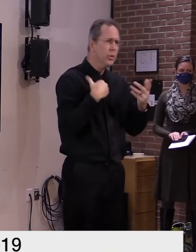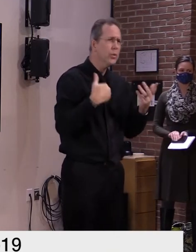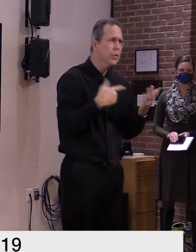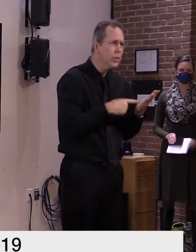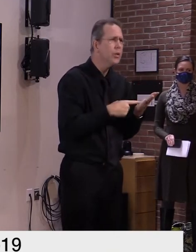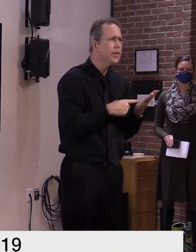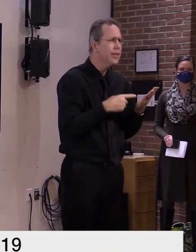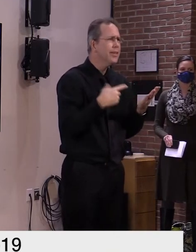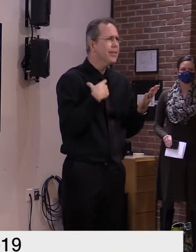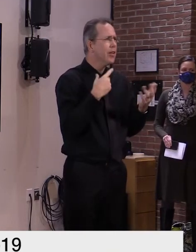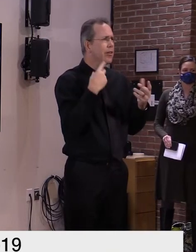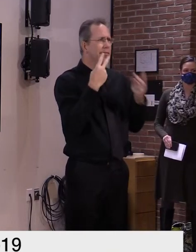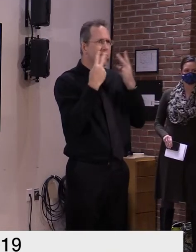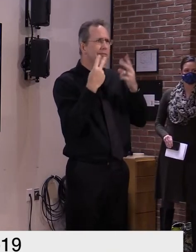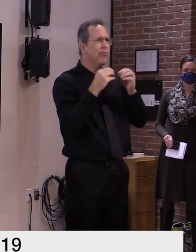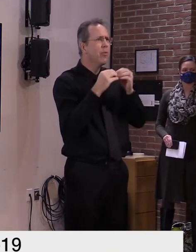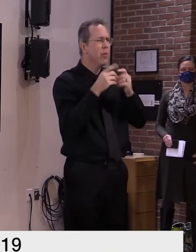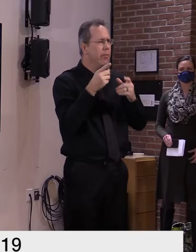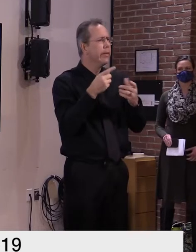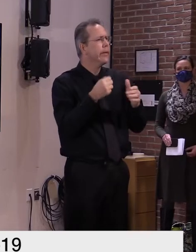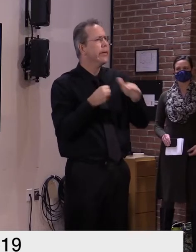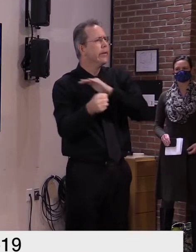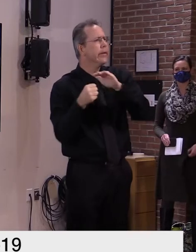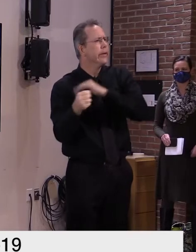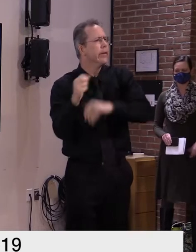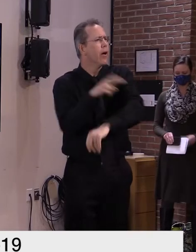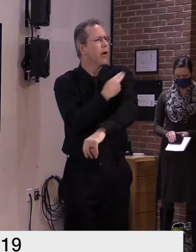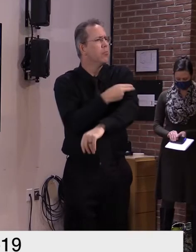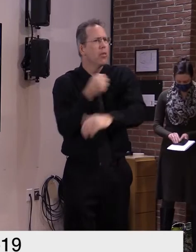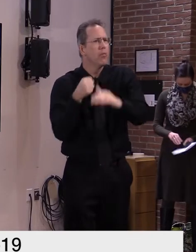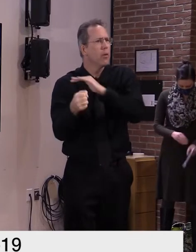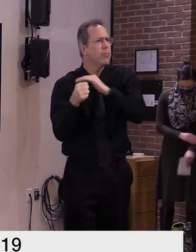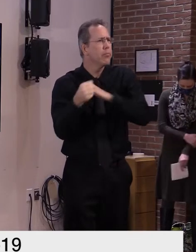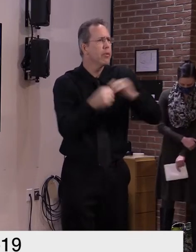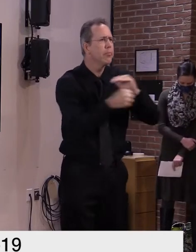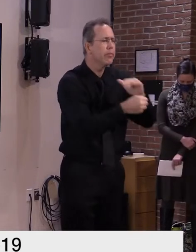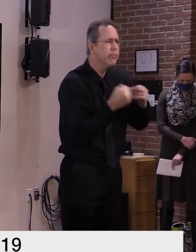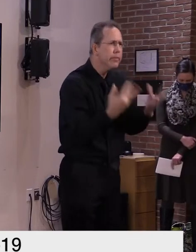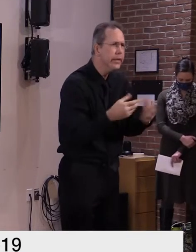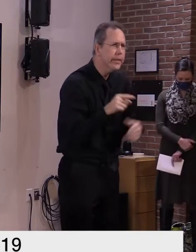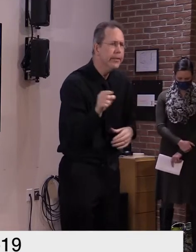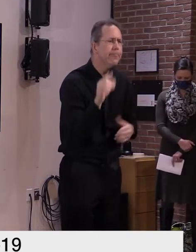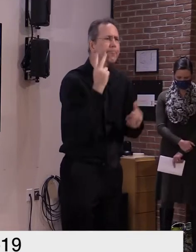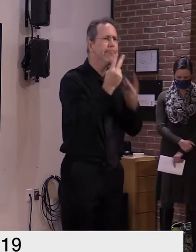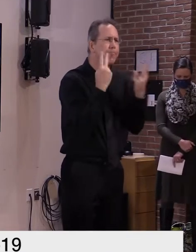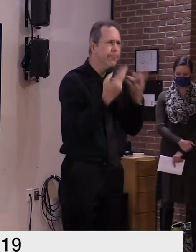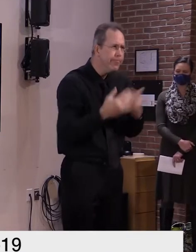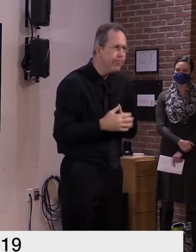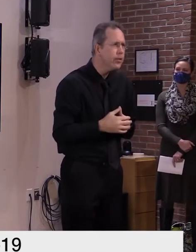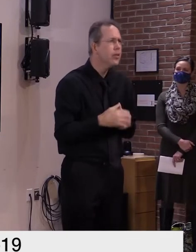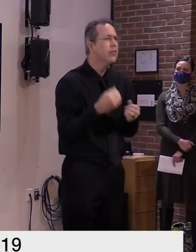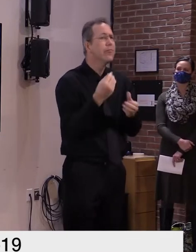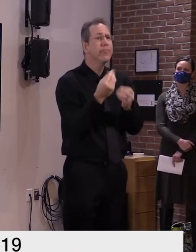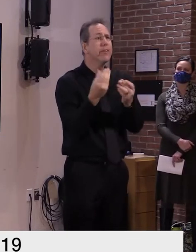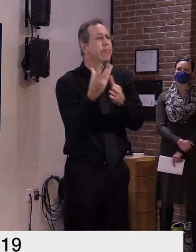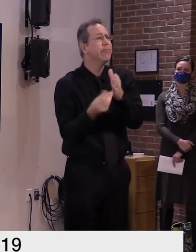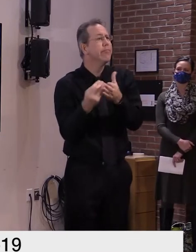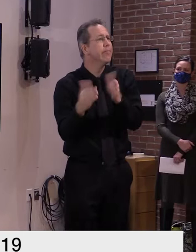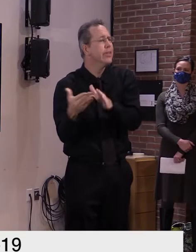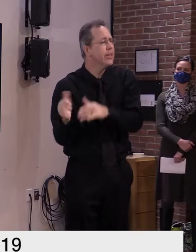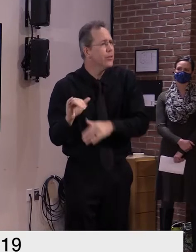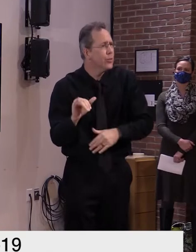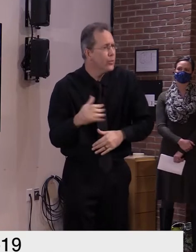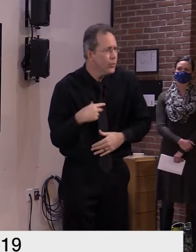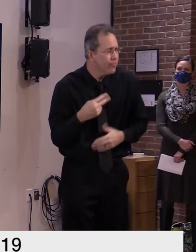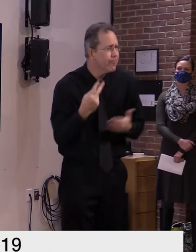and sadly this results in more deaths the last statistic has been concerning